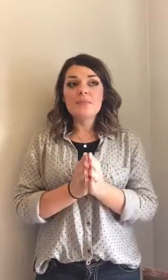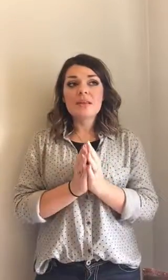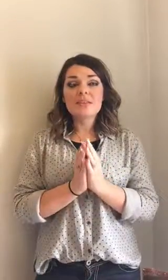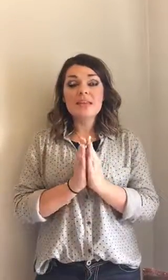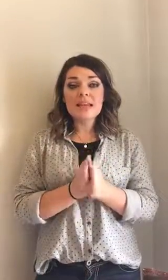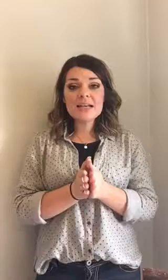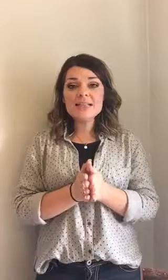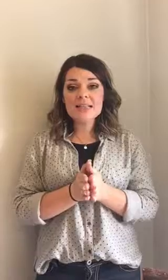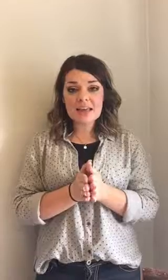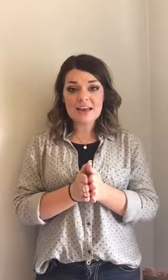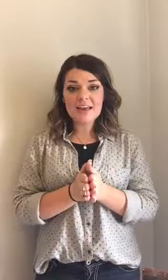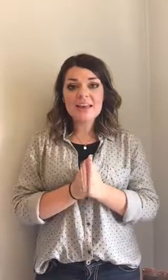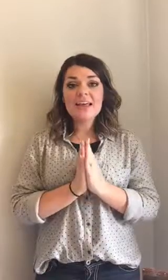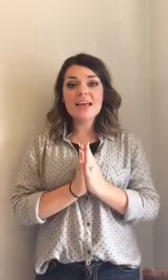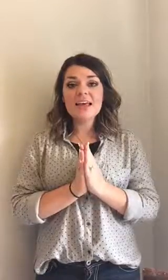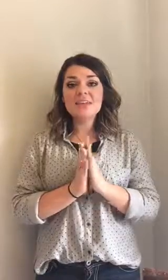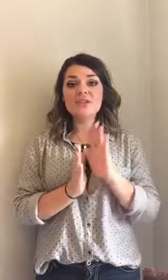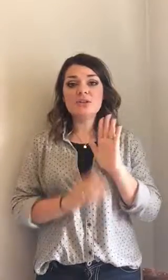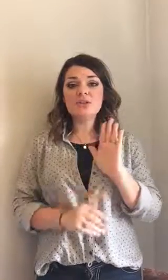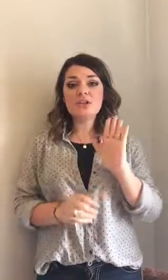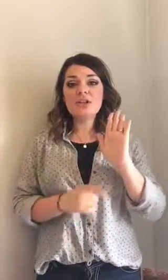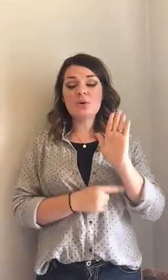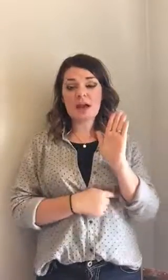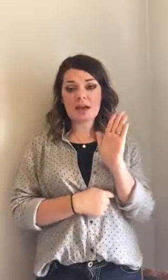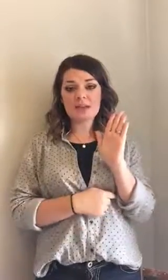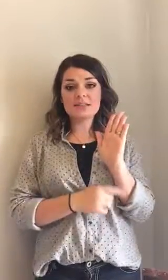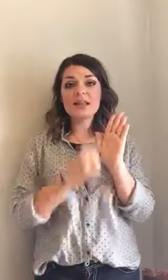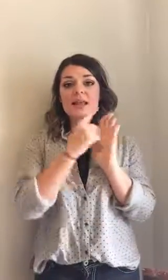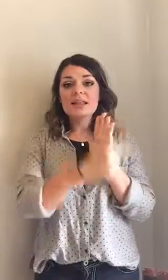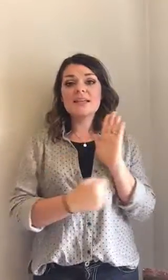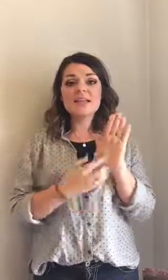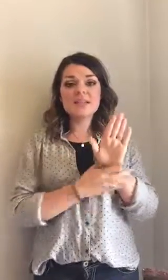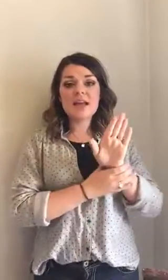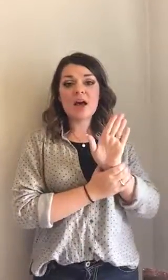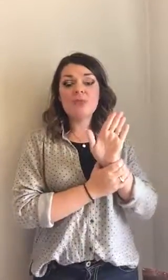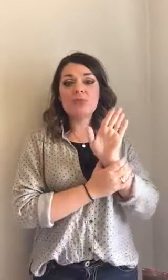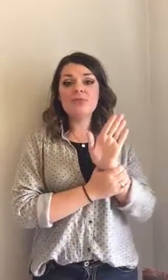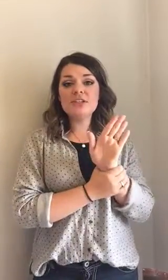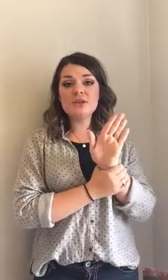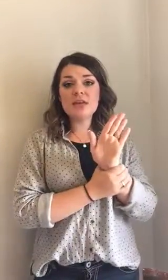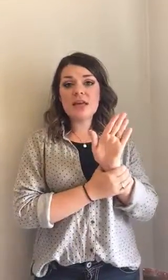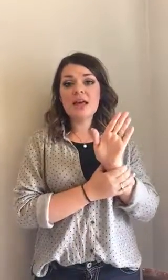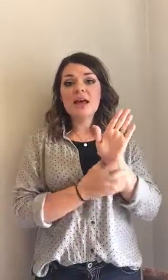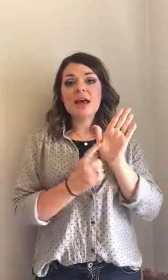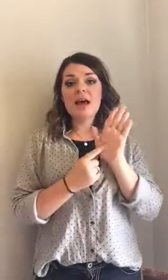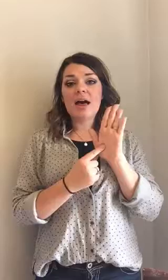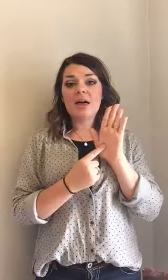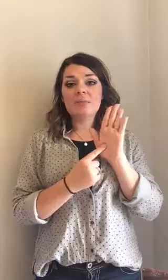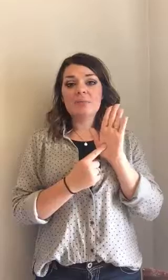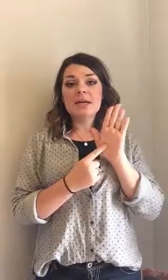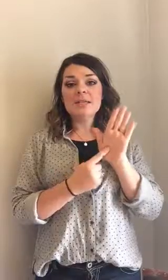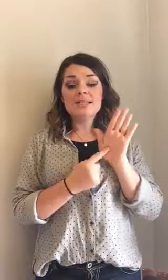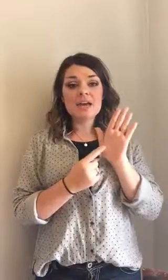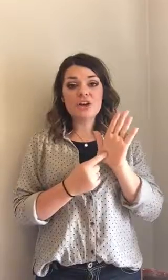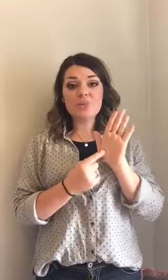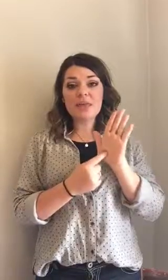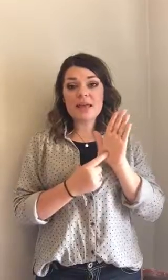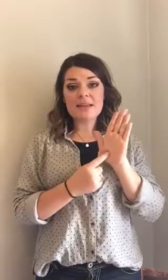The next thing is using your hand. This is gonna help you visually set your plate